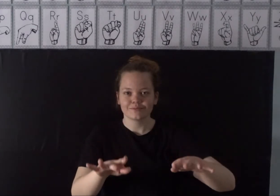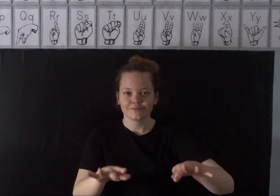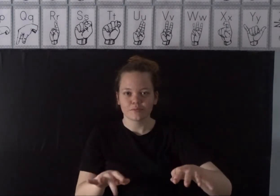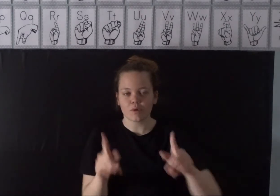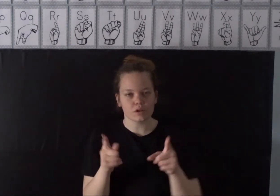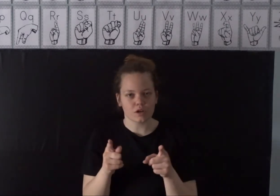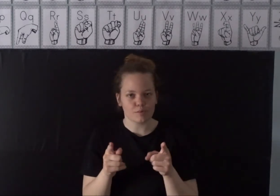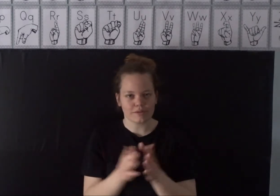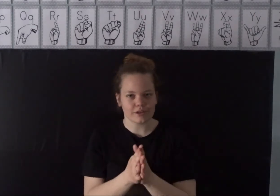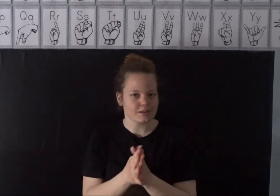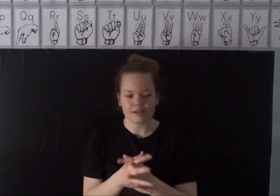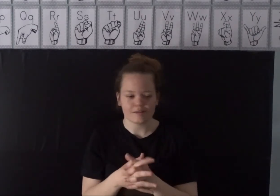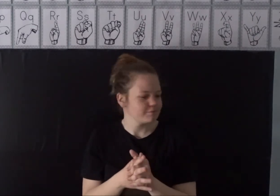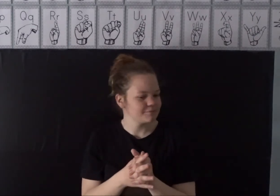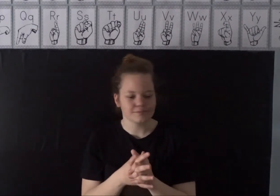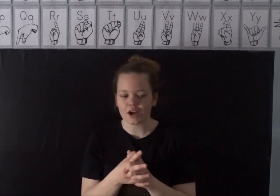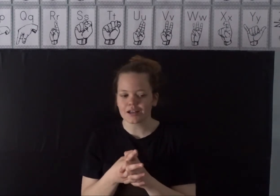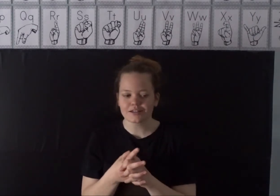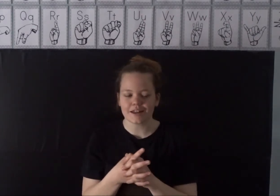But we not hoping for that today. Not today.